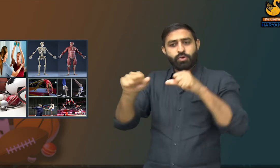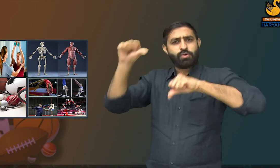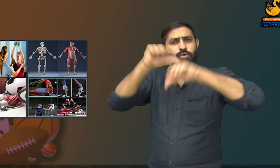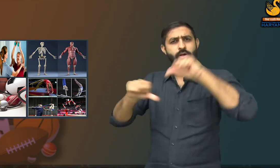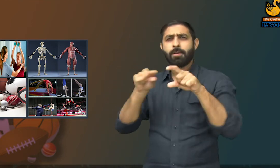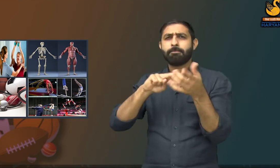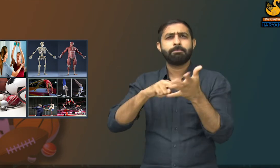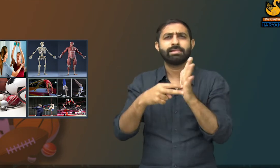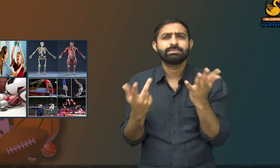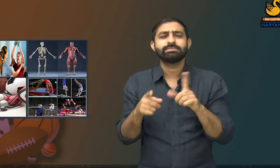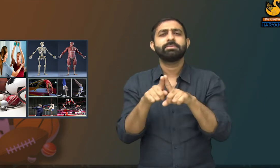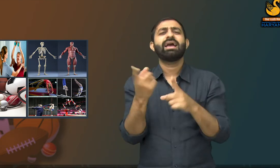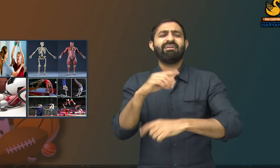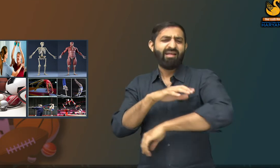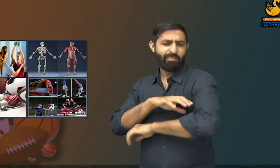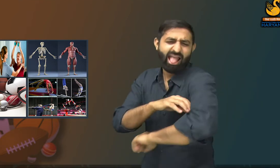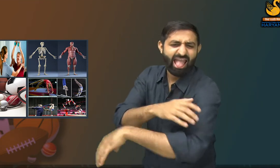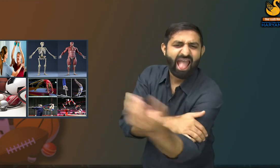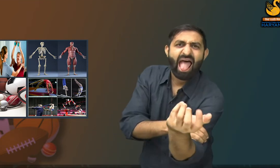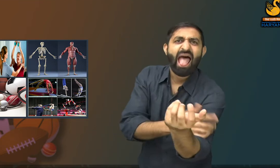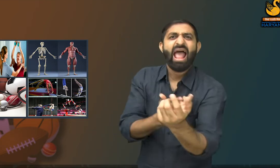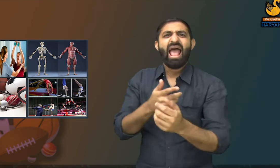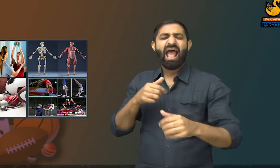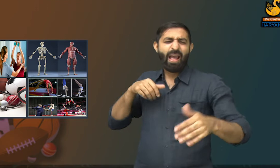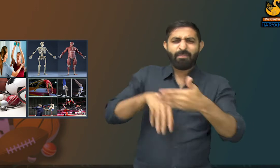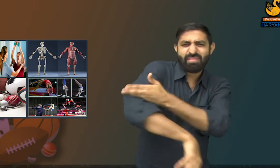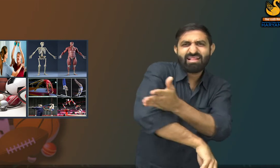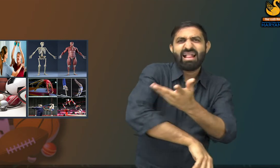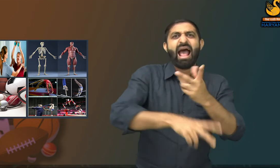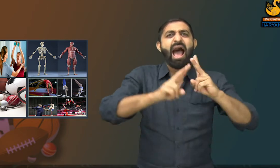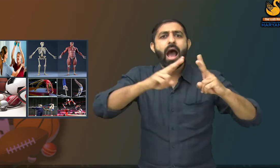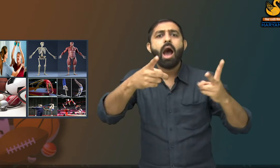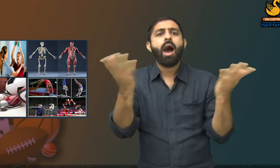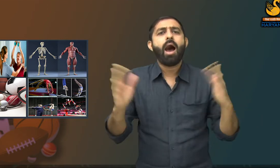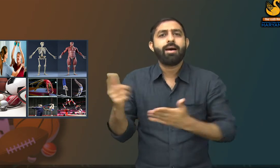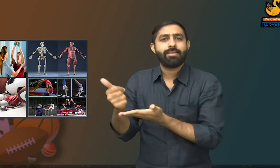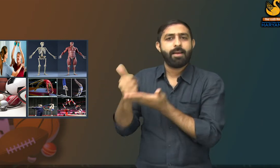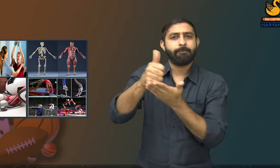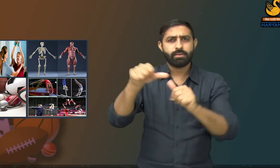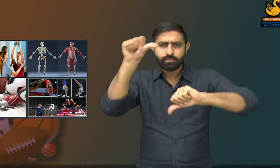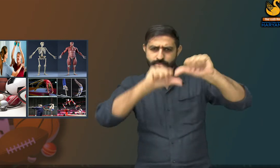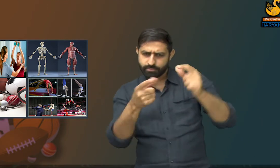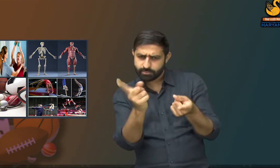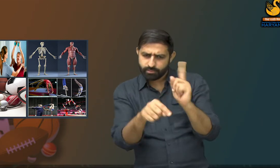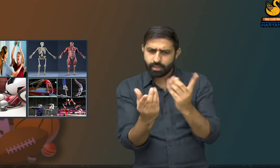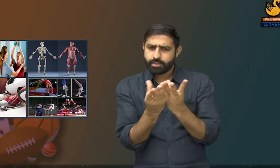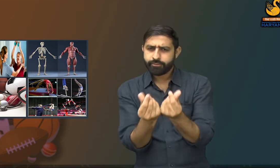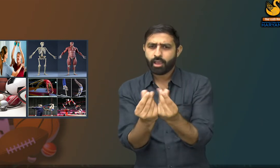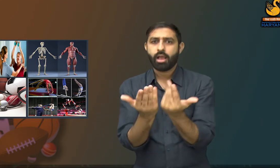Sport scientists help people to improve their sports performance or general health. They help people to